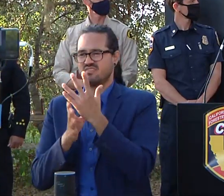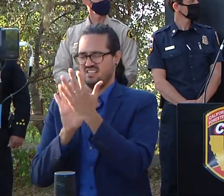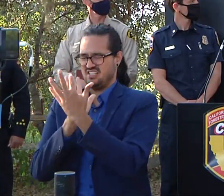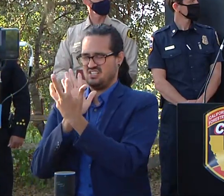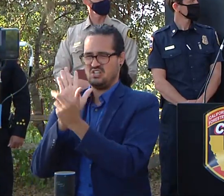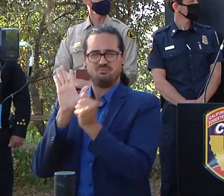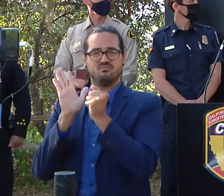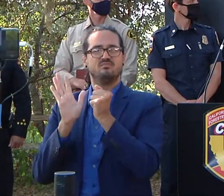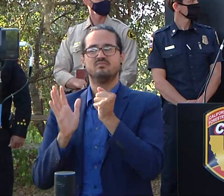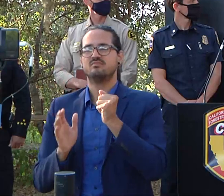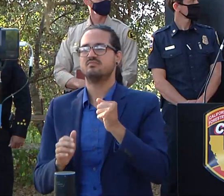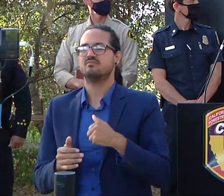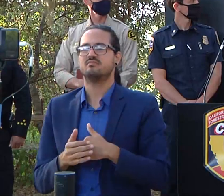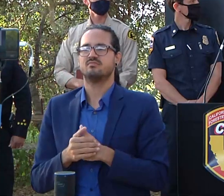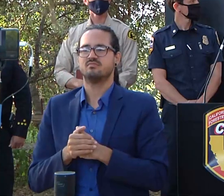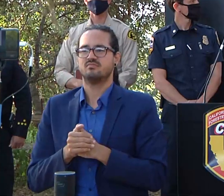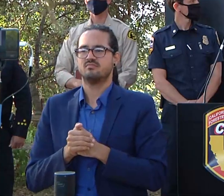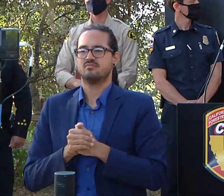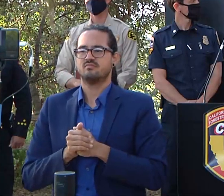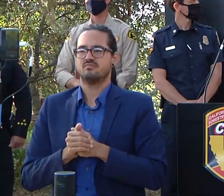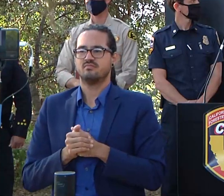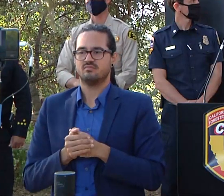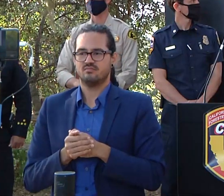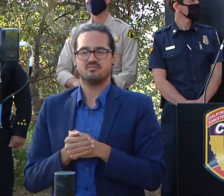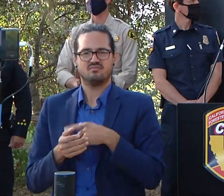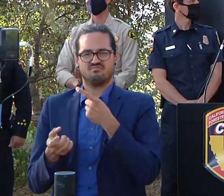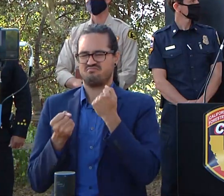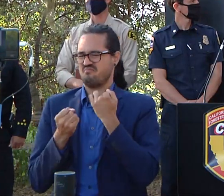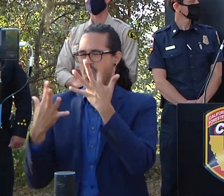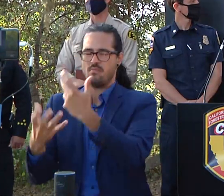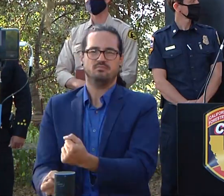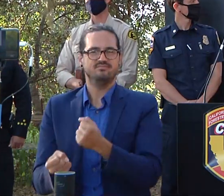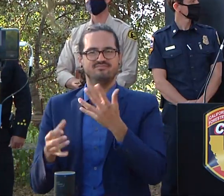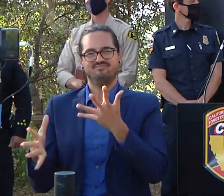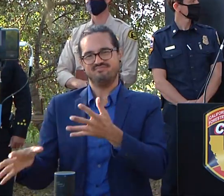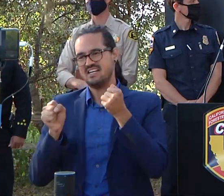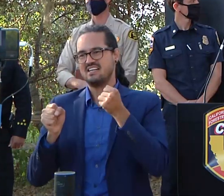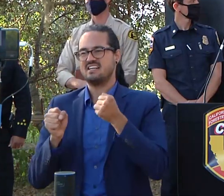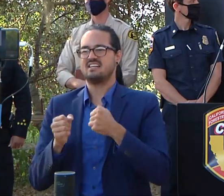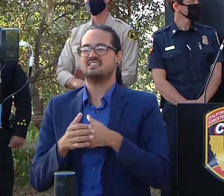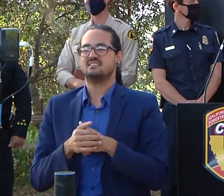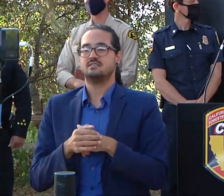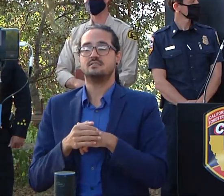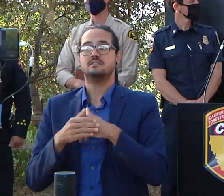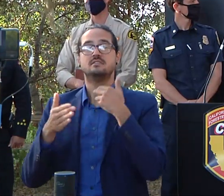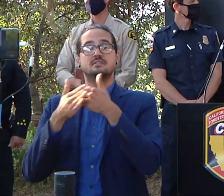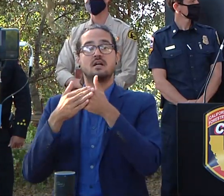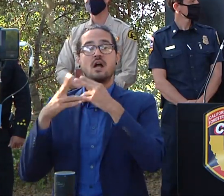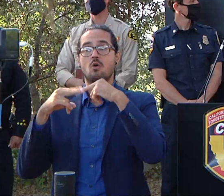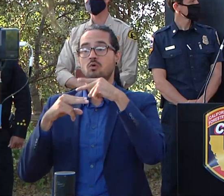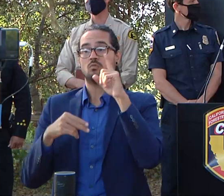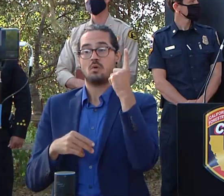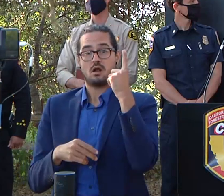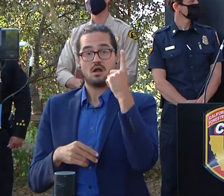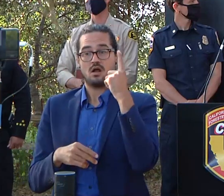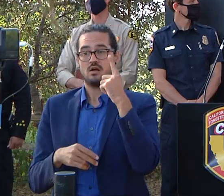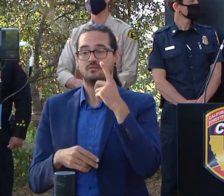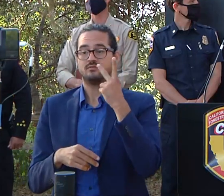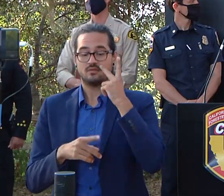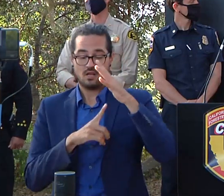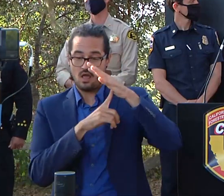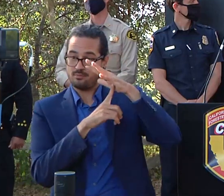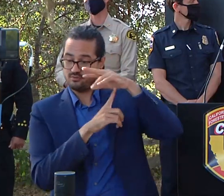fuels and so forth but it did uh very noticeable once you drive off highway one highway one and look up and definitely from the air you can see uh